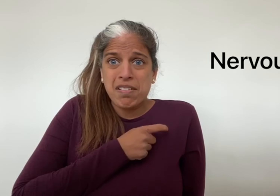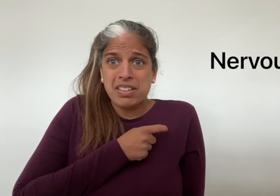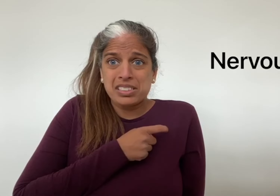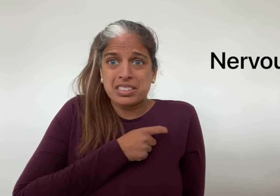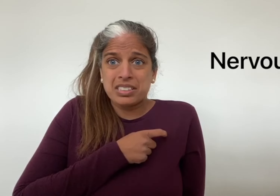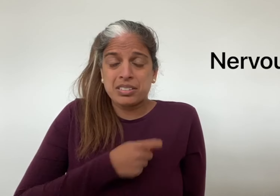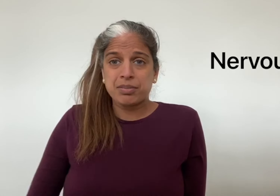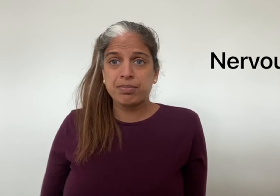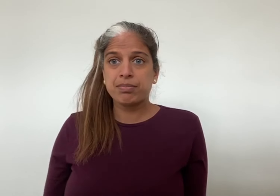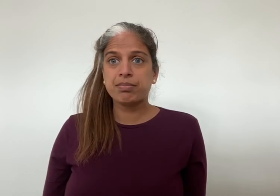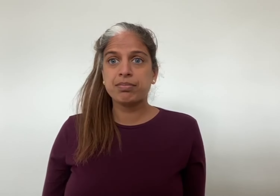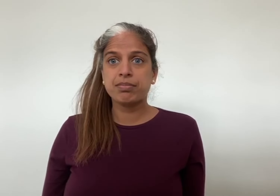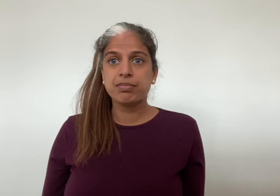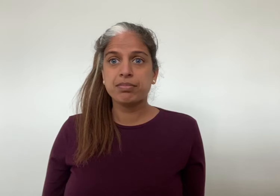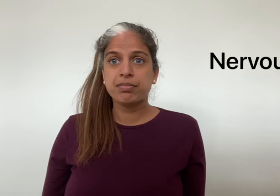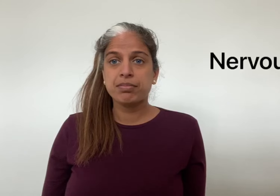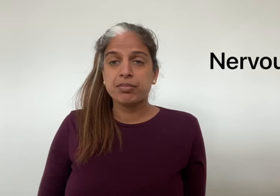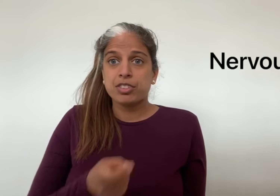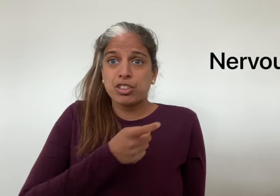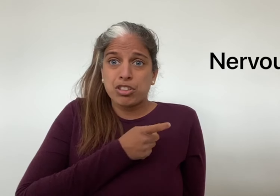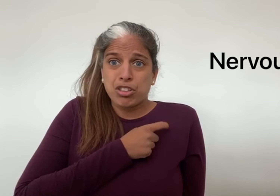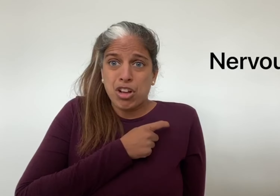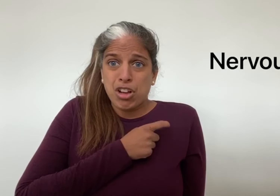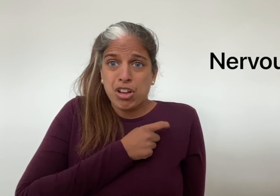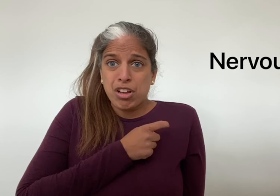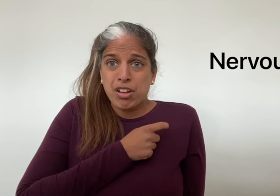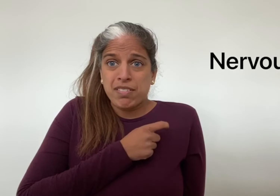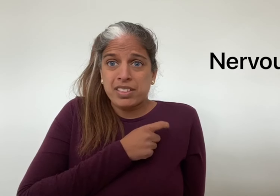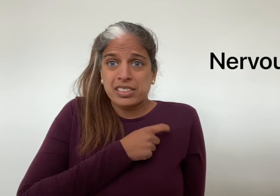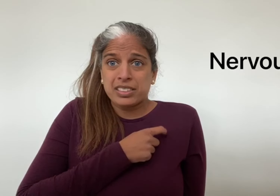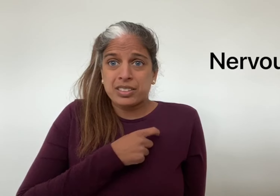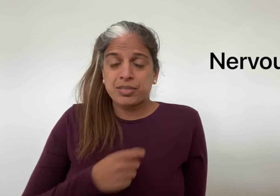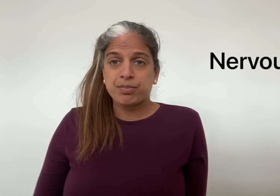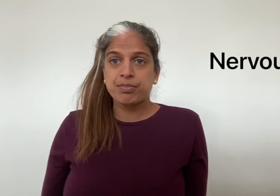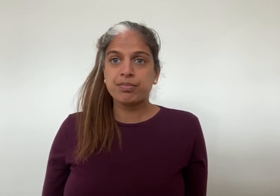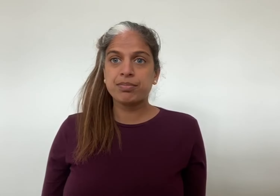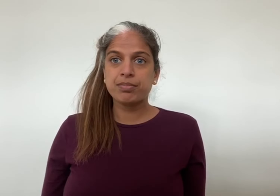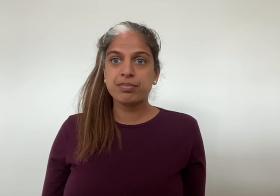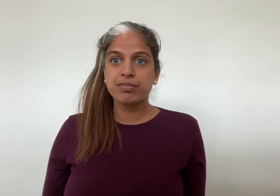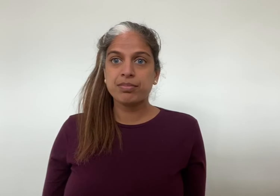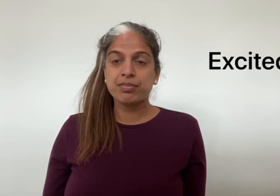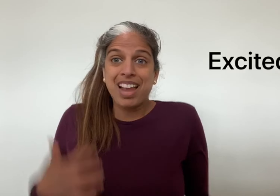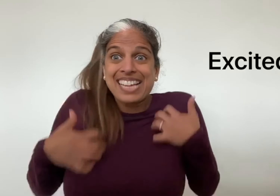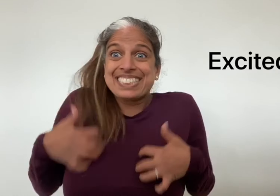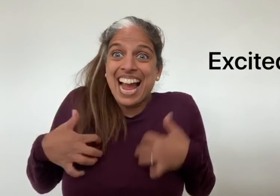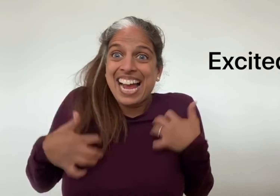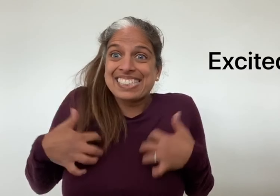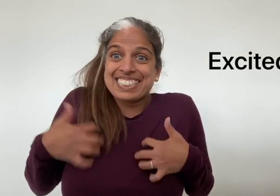nervous excited